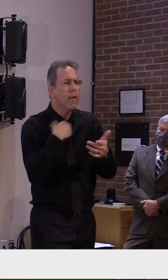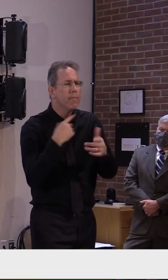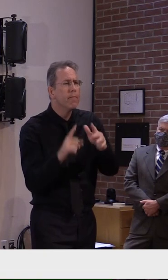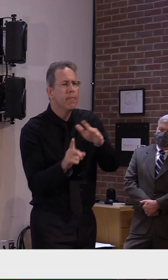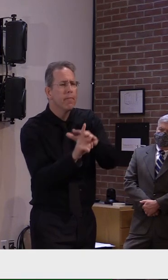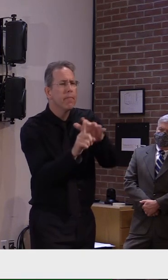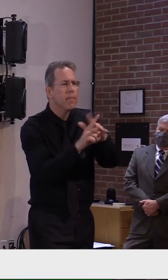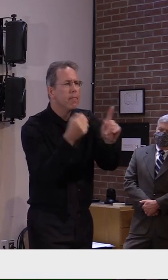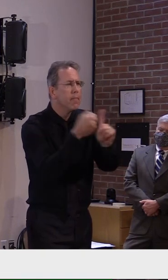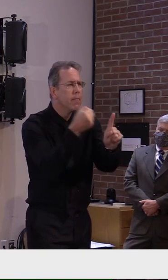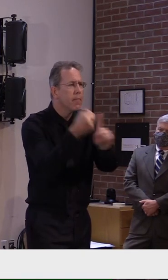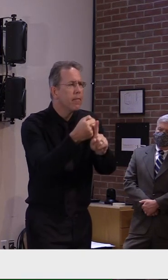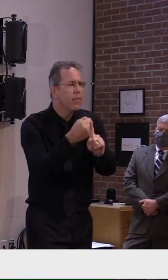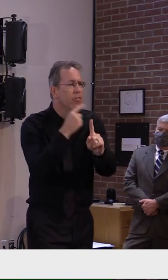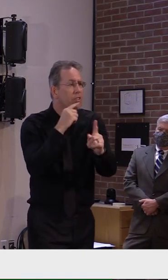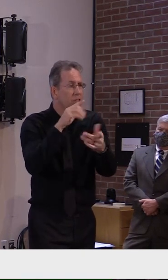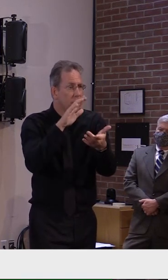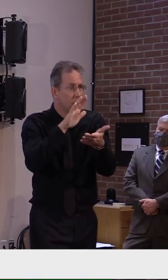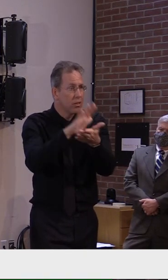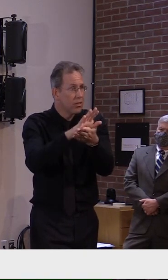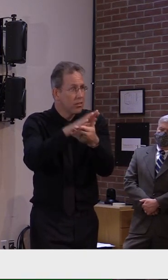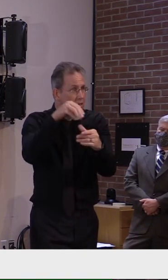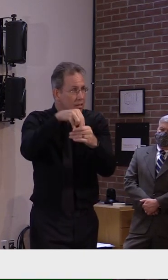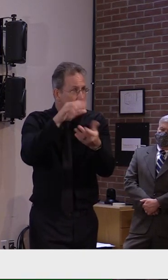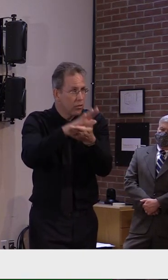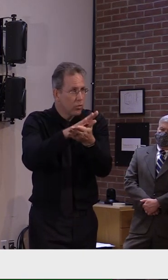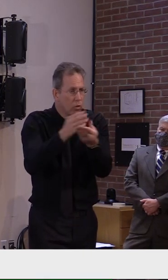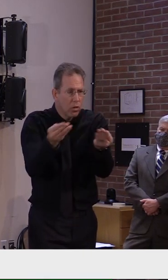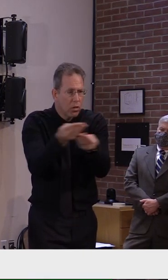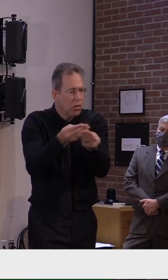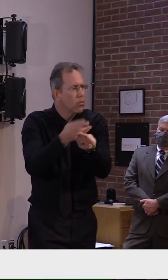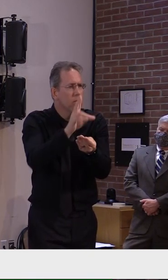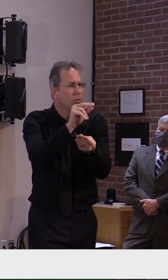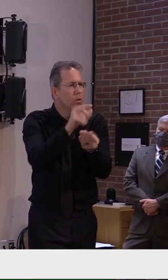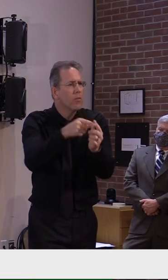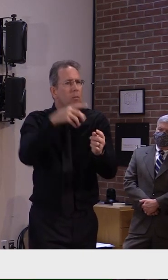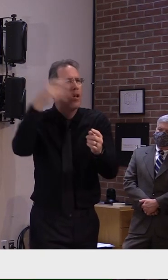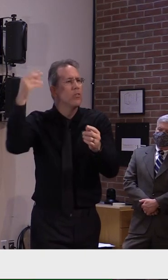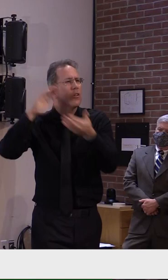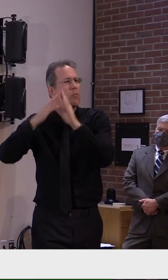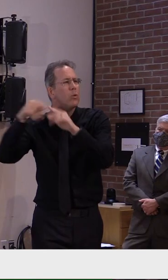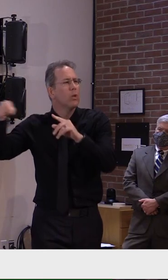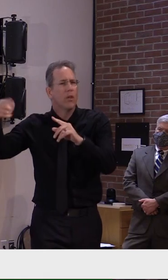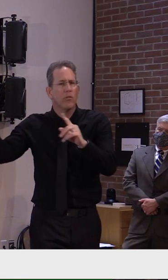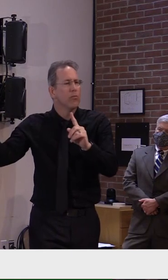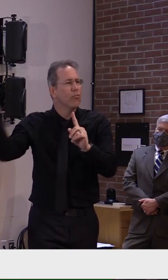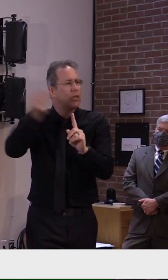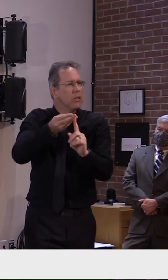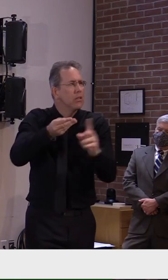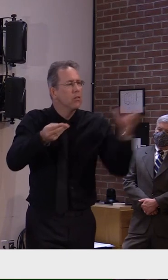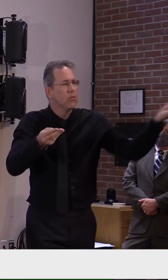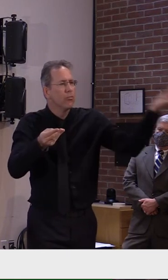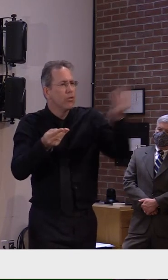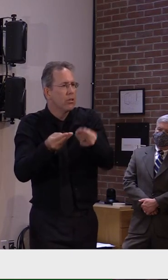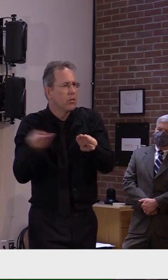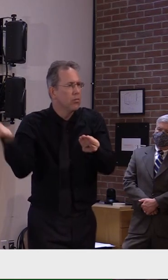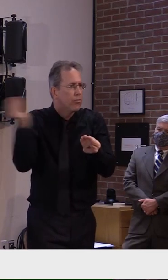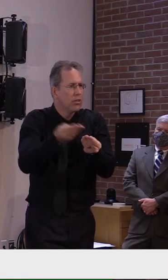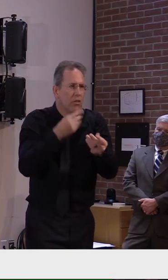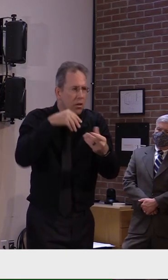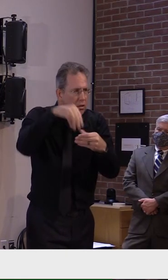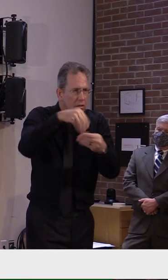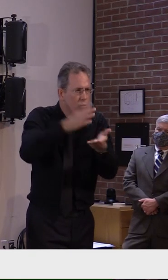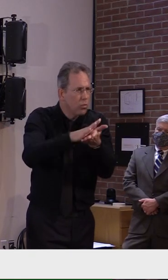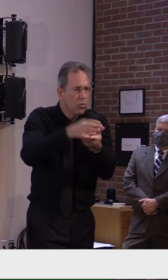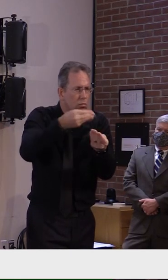which is underway right now in k-12 schools um at what point do you think you'll start uh recording